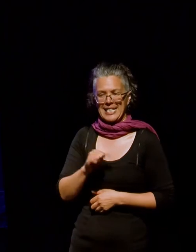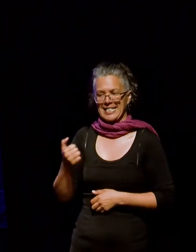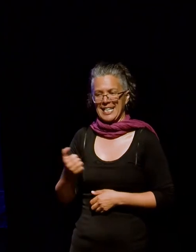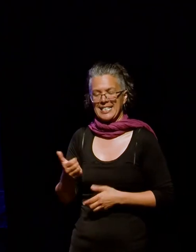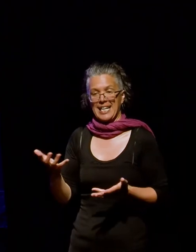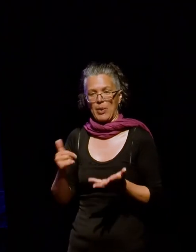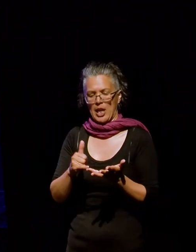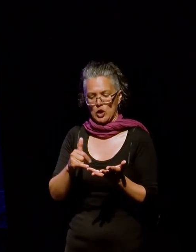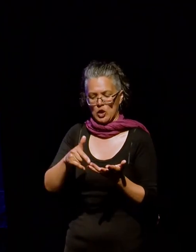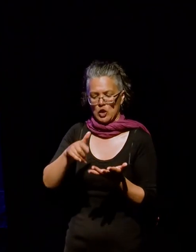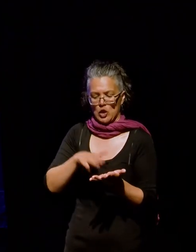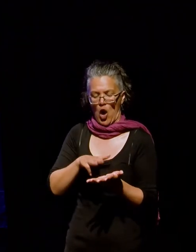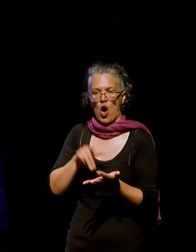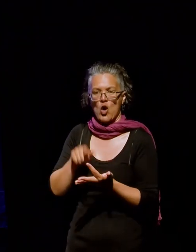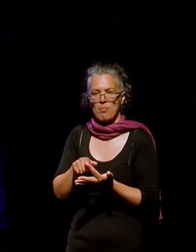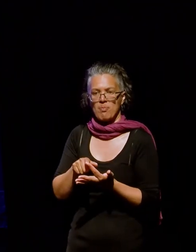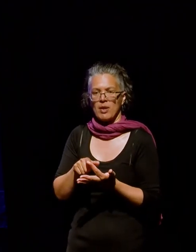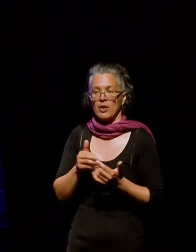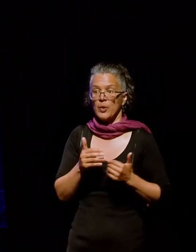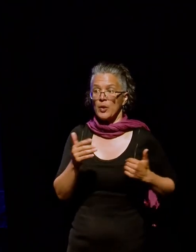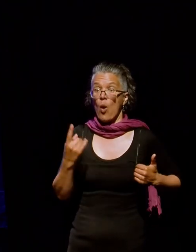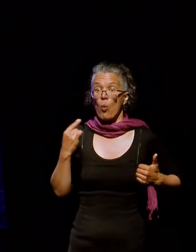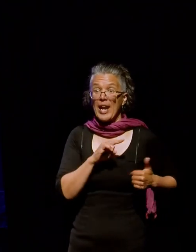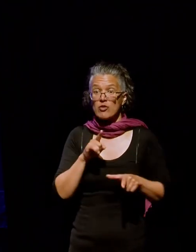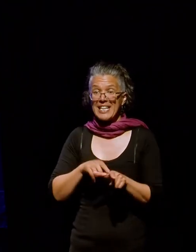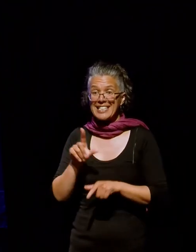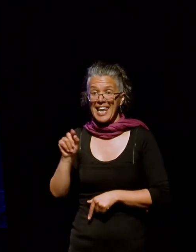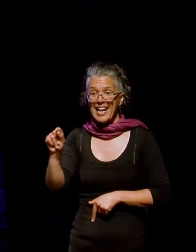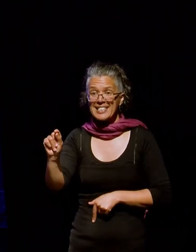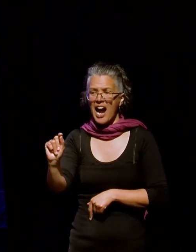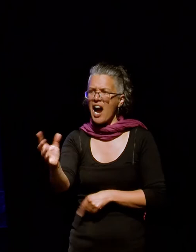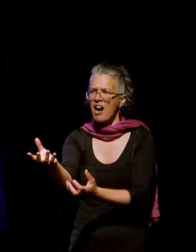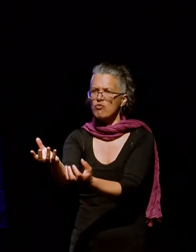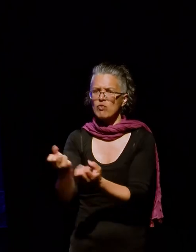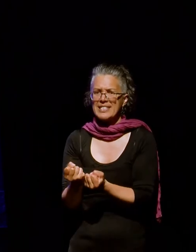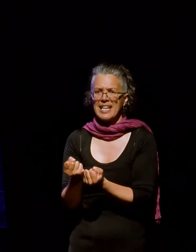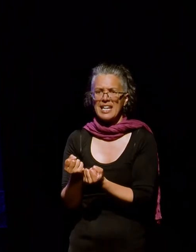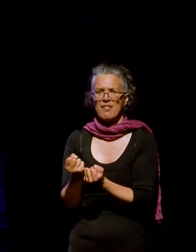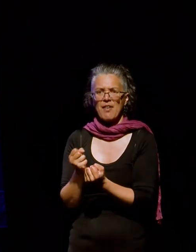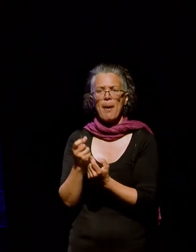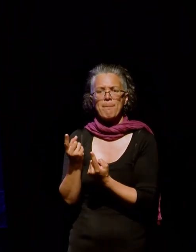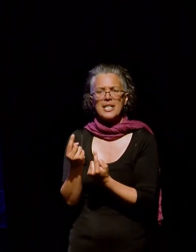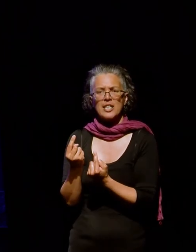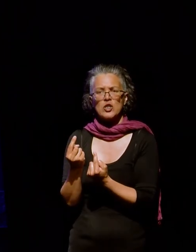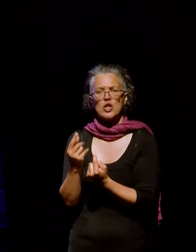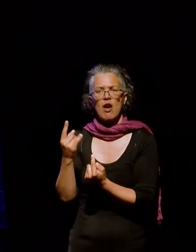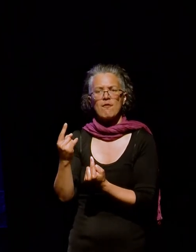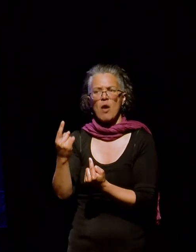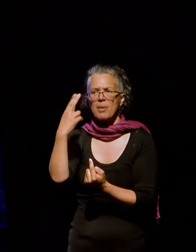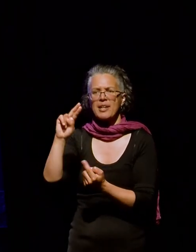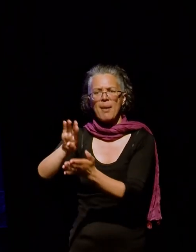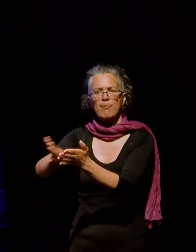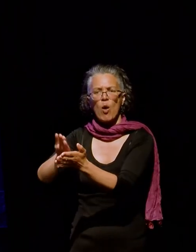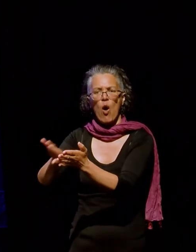A hundred years later, we're sharing his story, and I get a message from an anonymous private collector. And